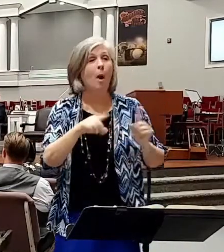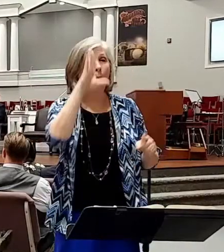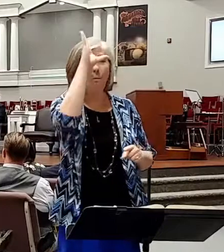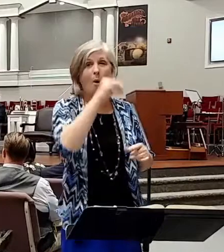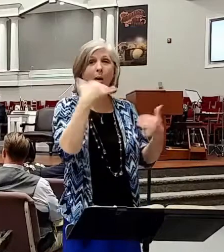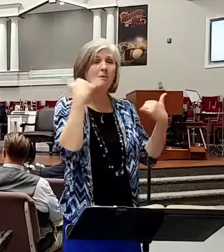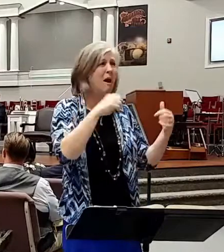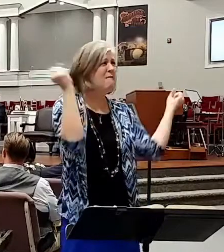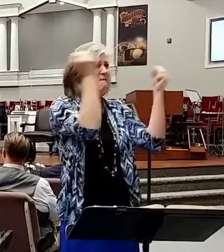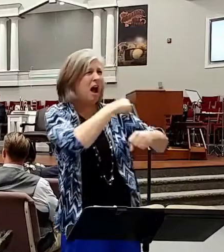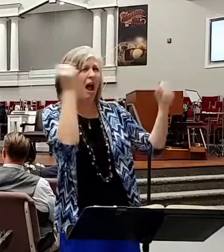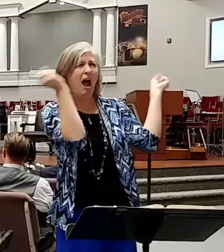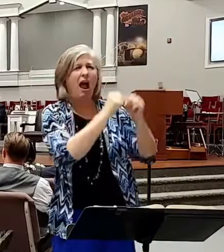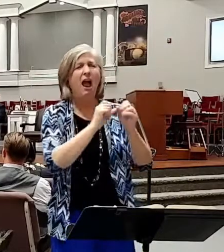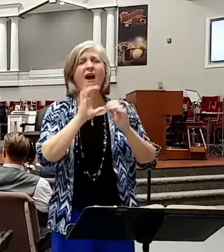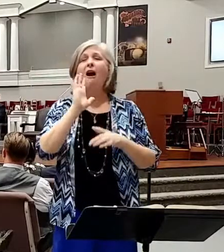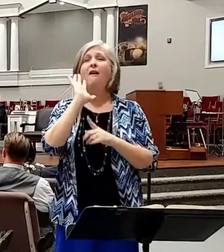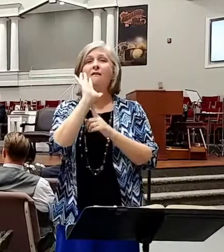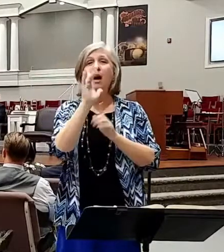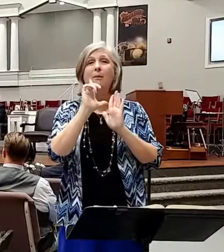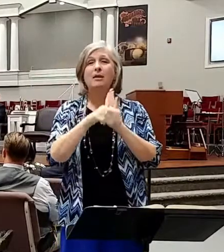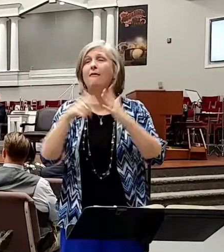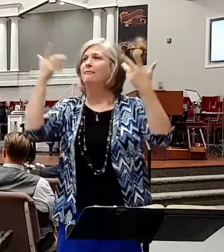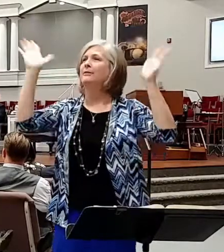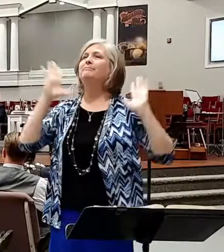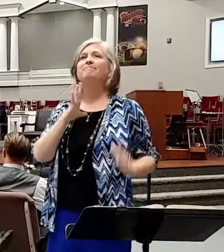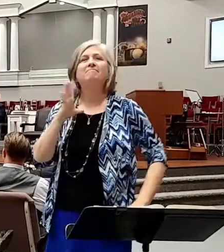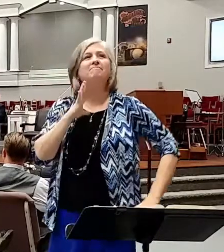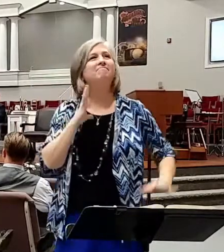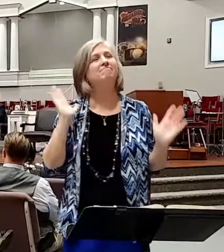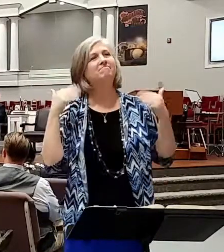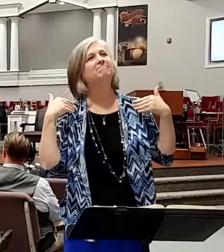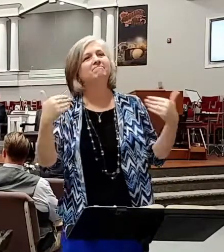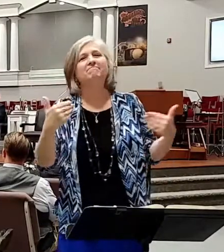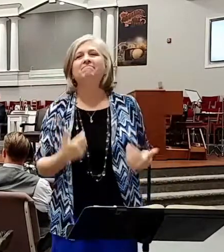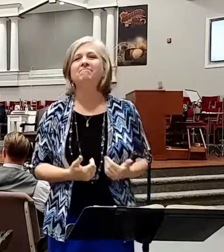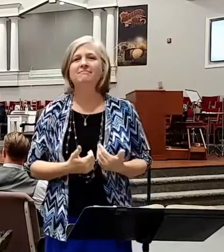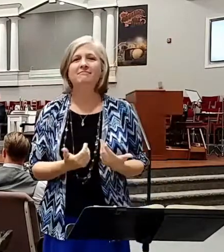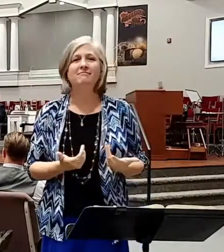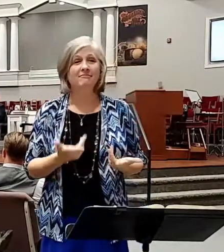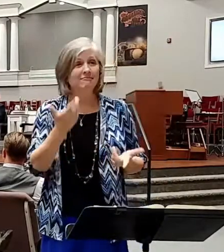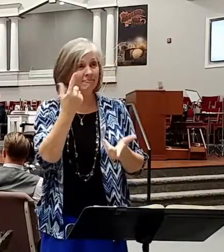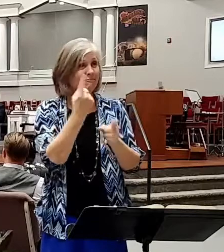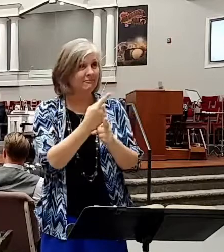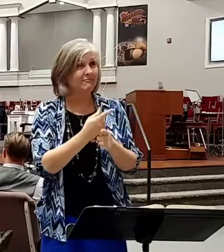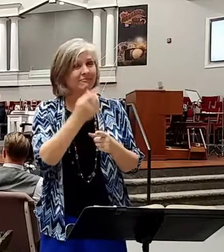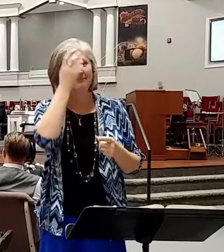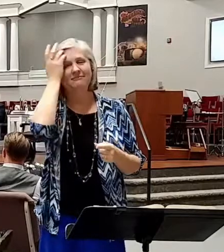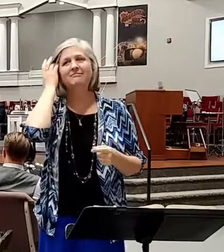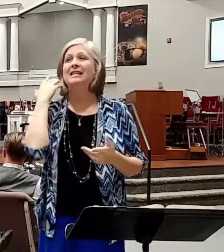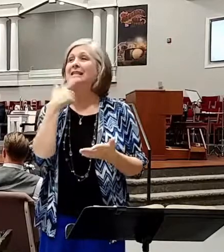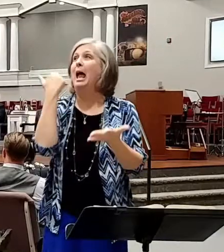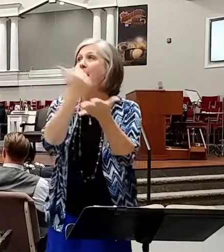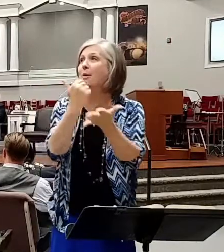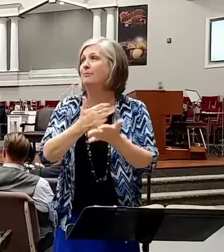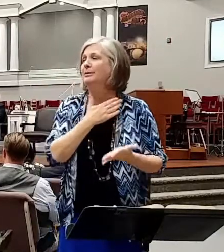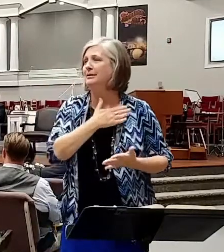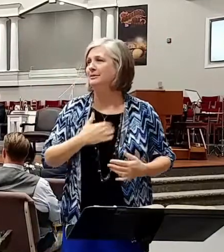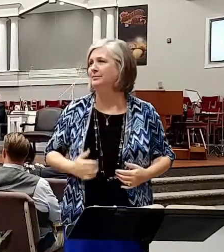fight and they're fine about five minutes after the game's over. Say amen. Any of you men got a backbone? Please say amen right there. I know you're